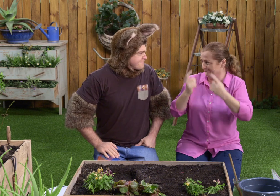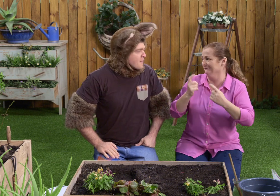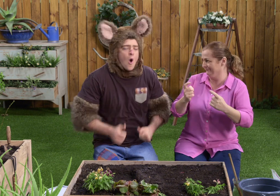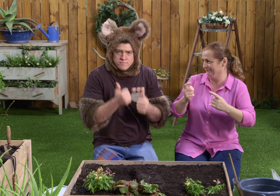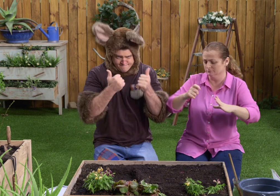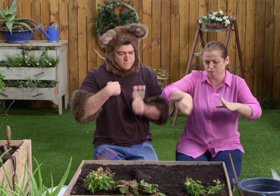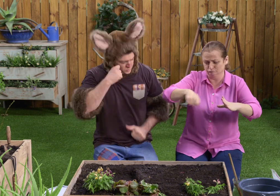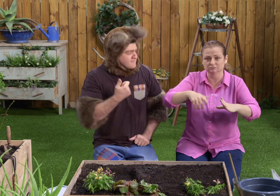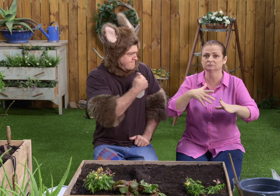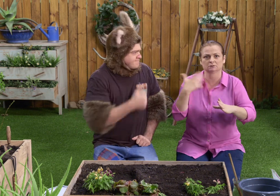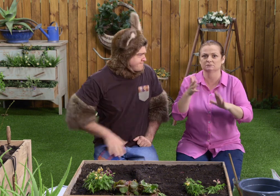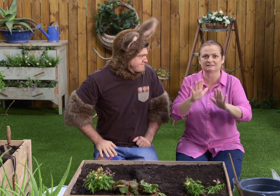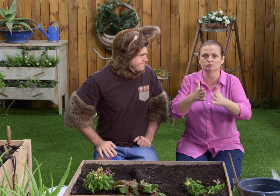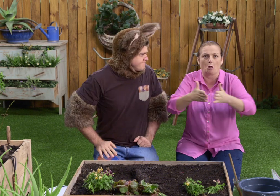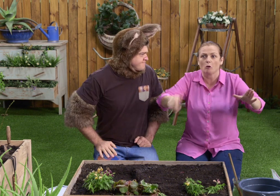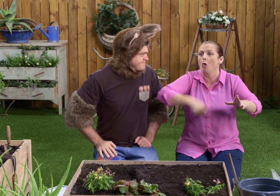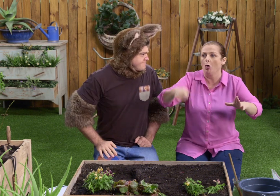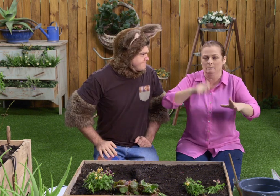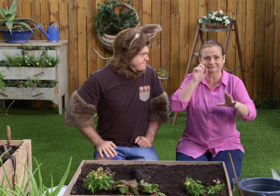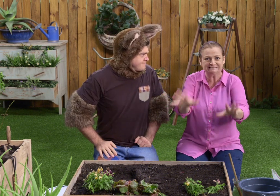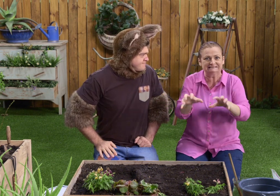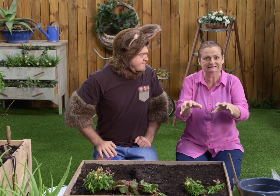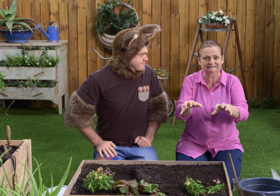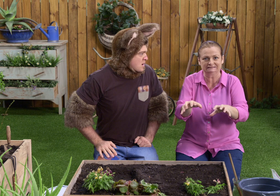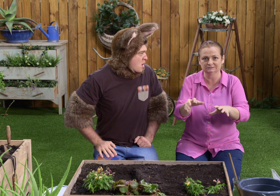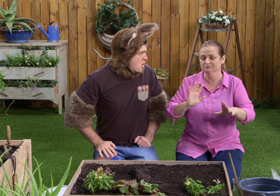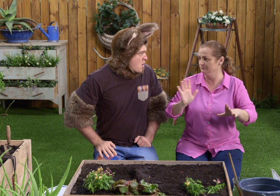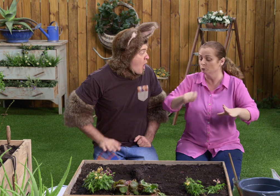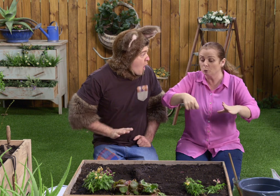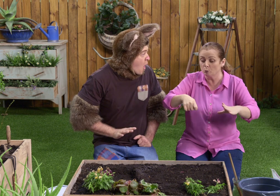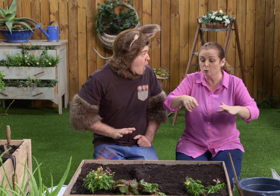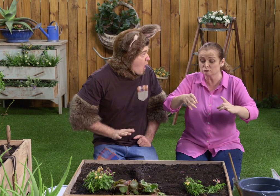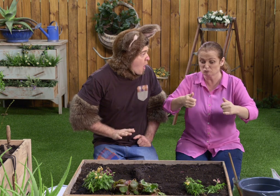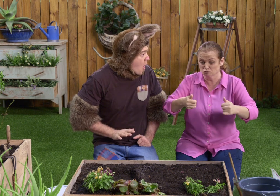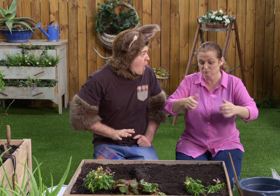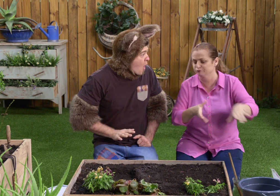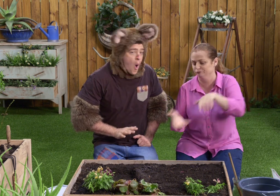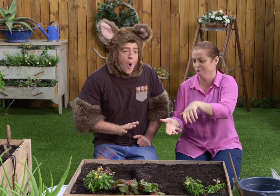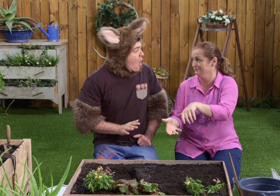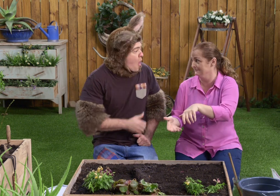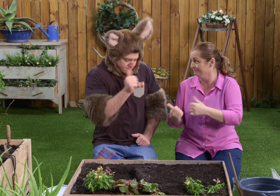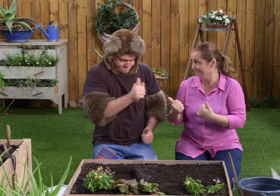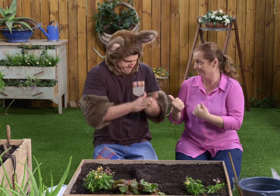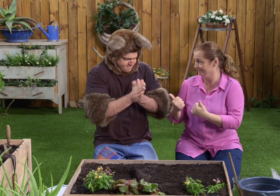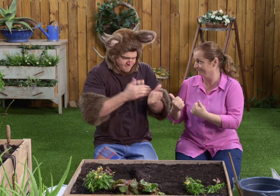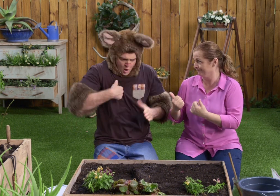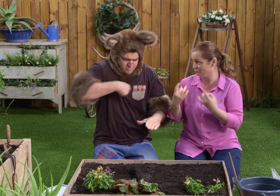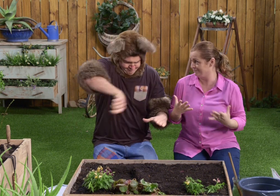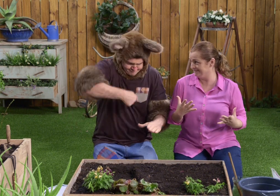Be careful not to splash it, though. And we can't stir it too long or else it will set. So once it's mixed properly, we'll pour it in. OK,